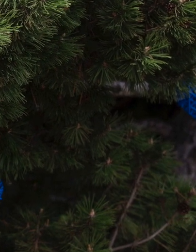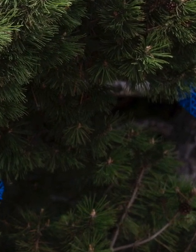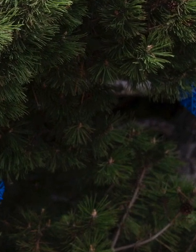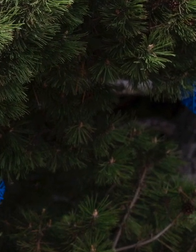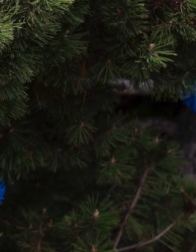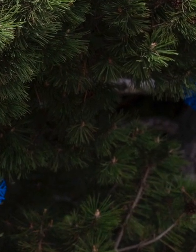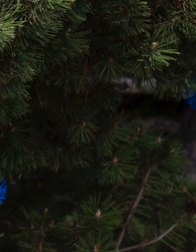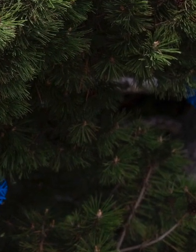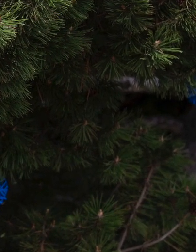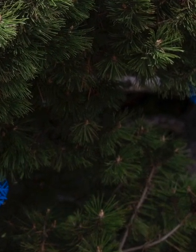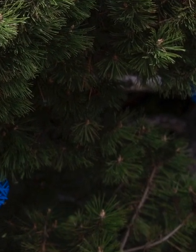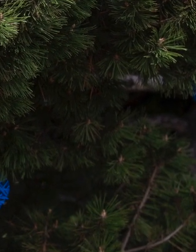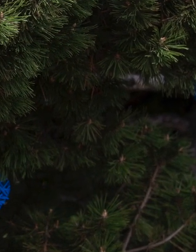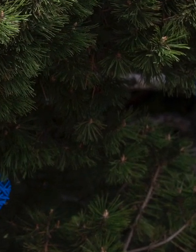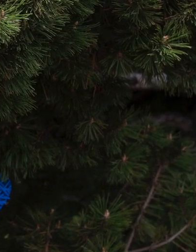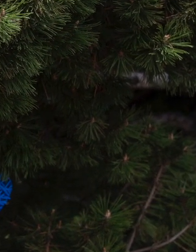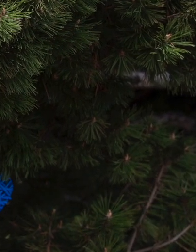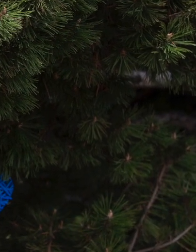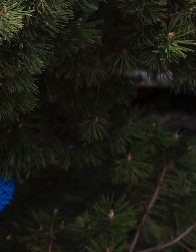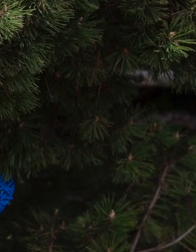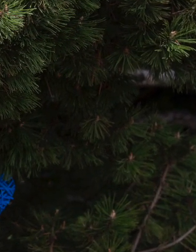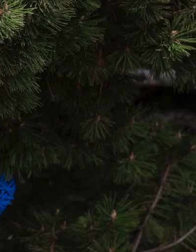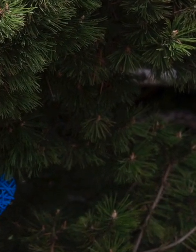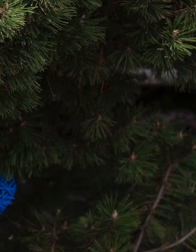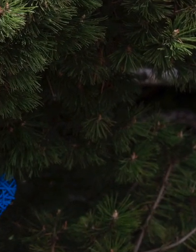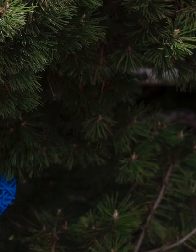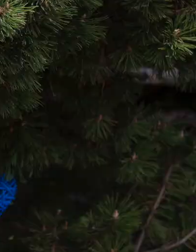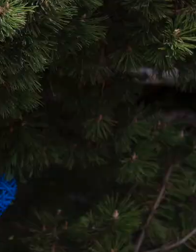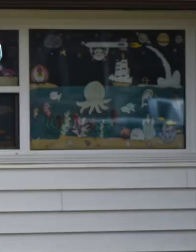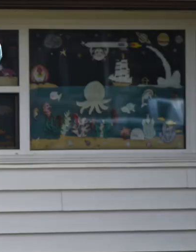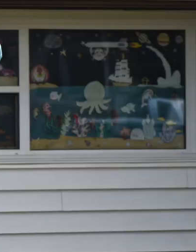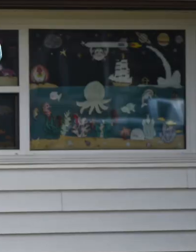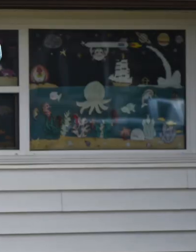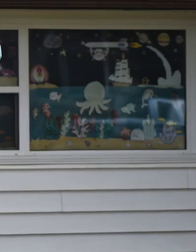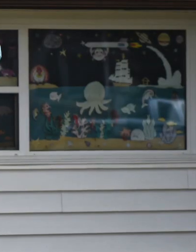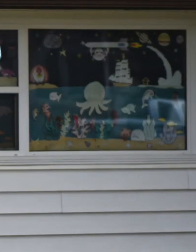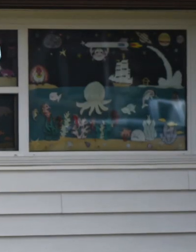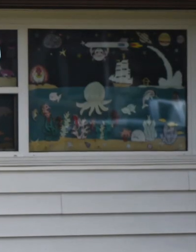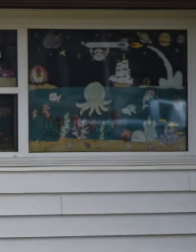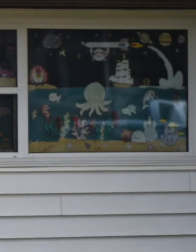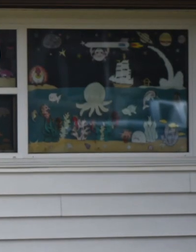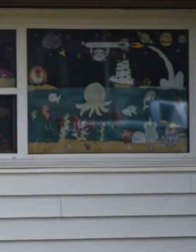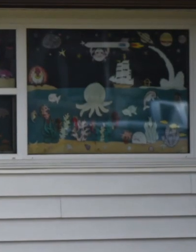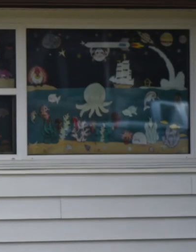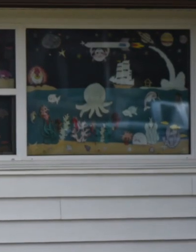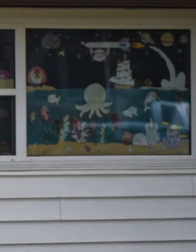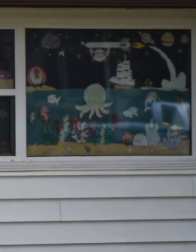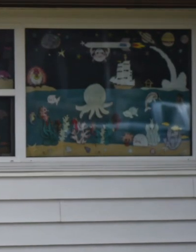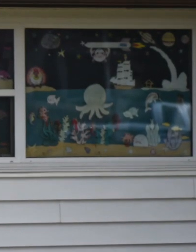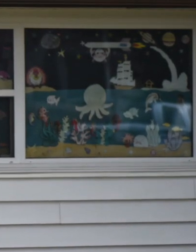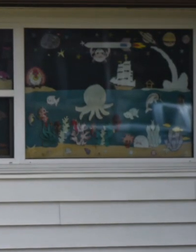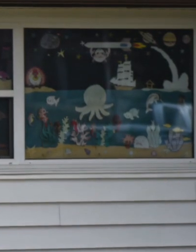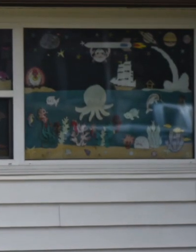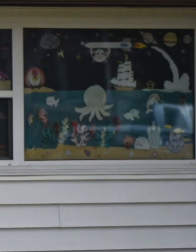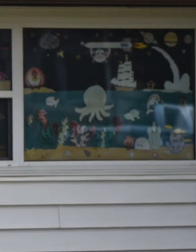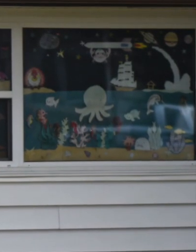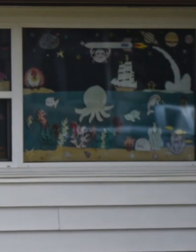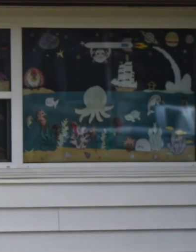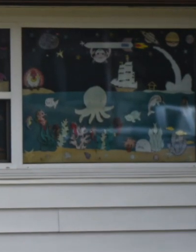recovered from COVID-19, leaving 1,963 active cases in Alberta.